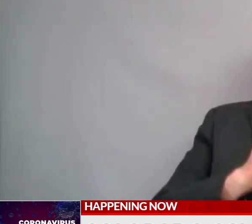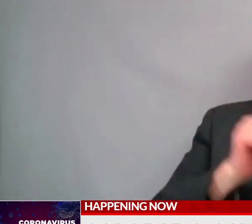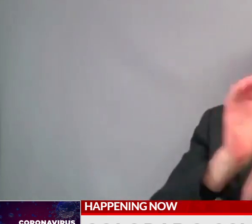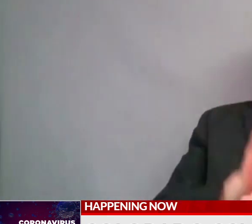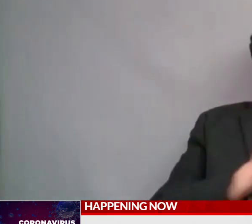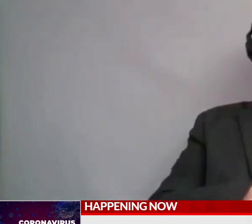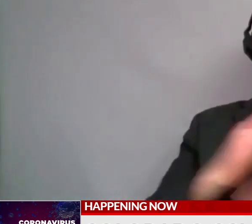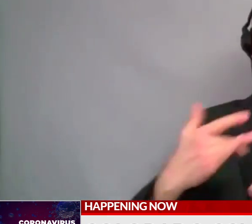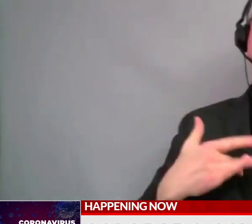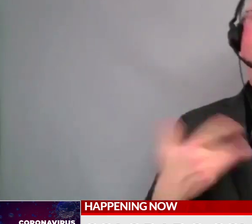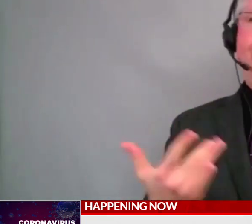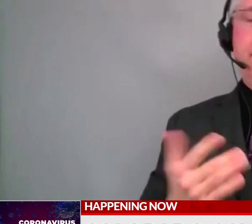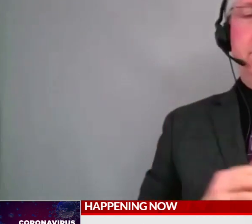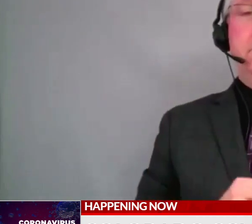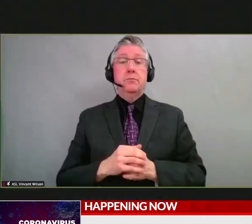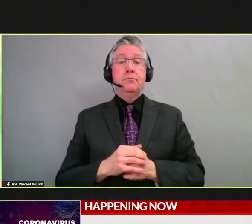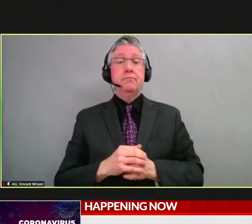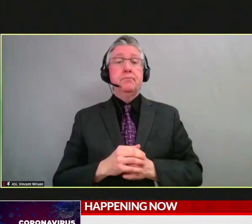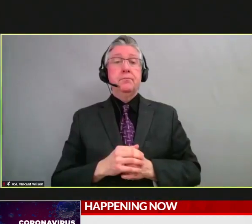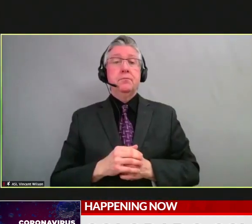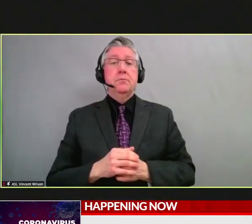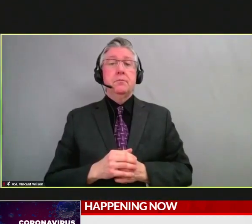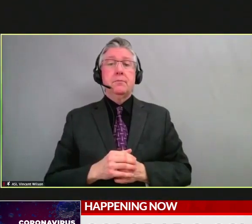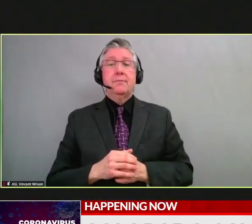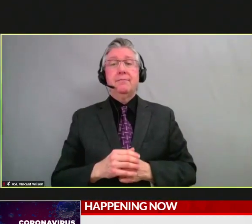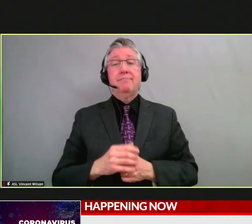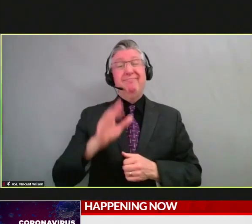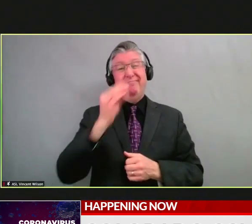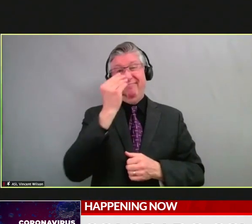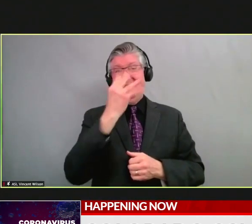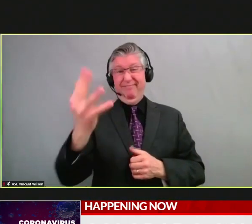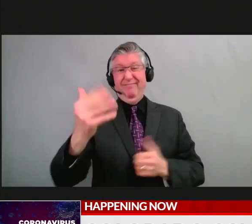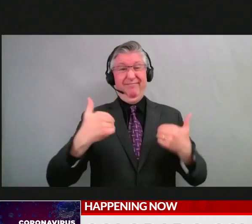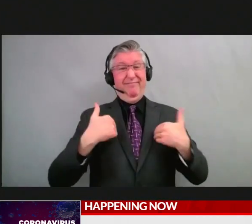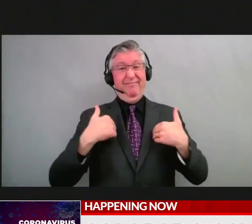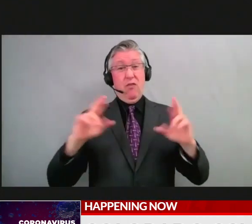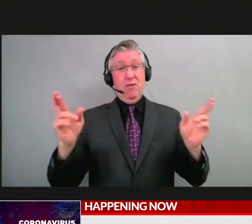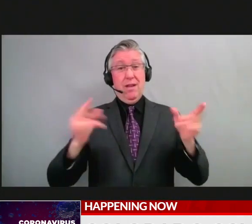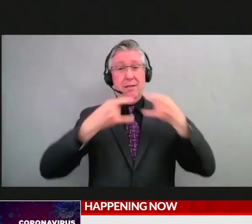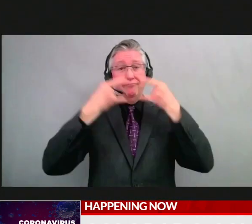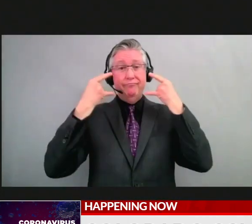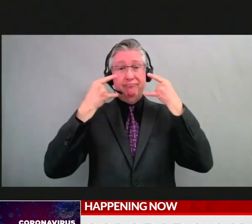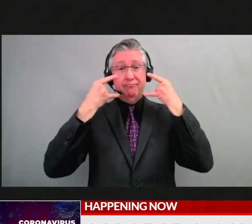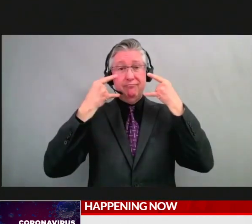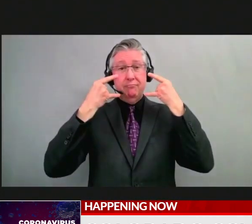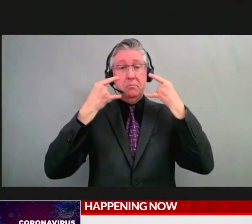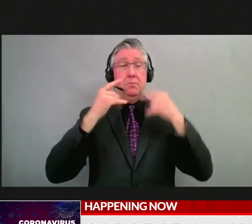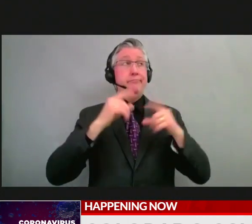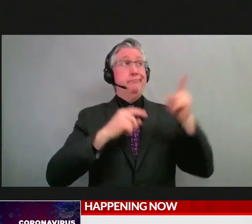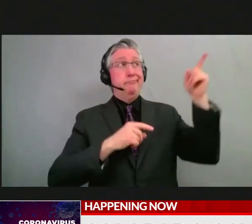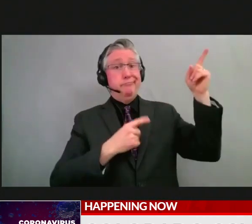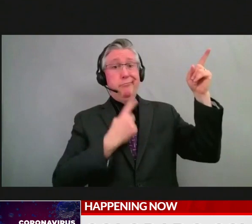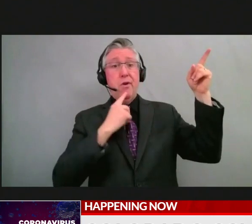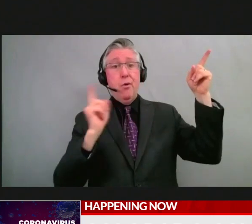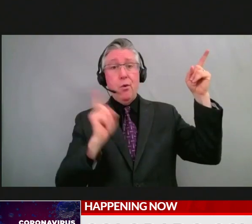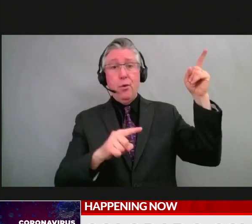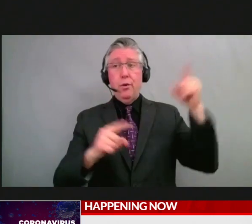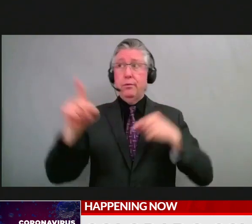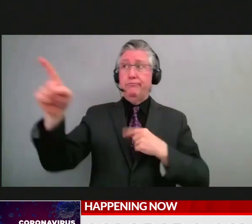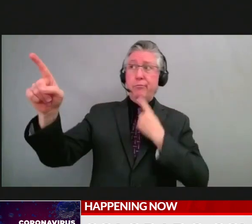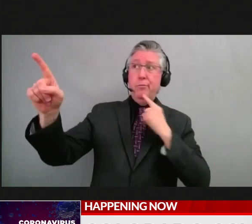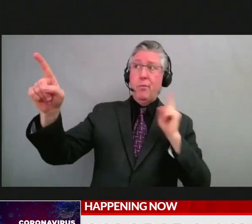Well, first and foremost, I have my mask right here. And regardless of what mandates may or may not exist,